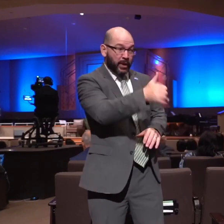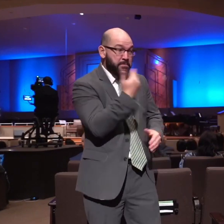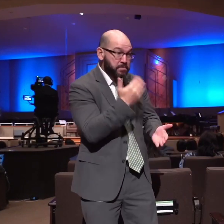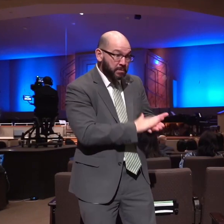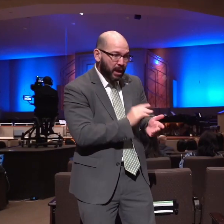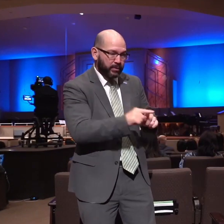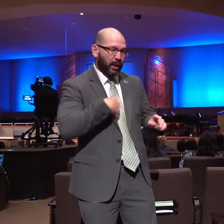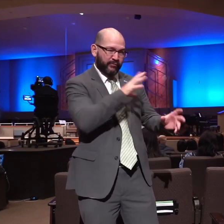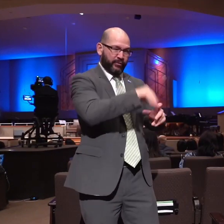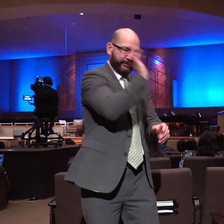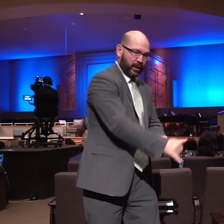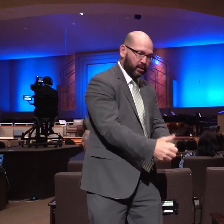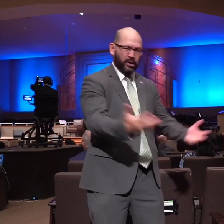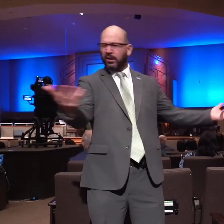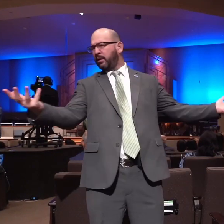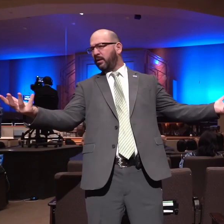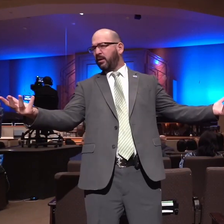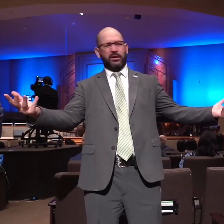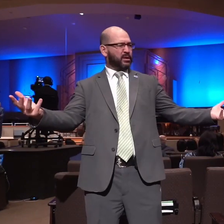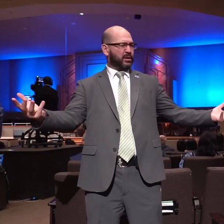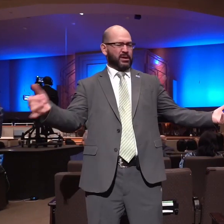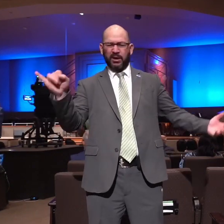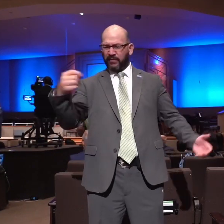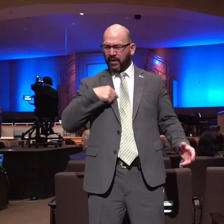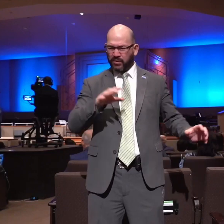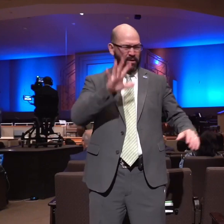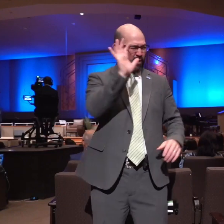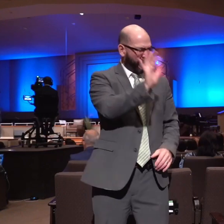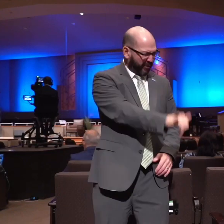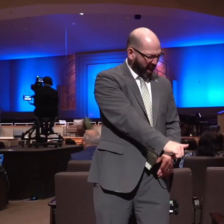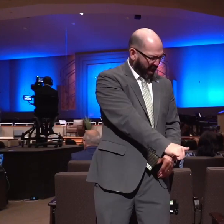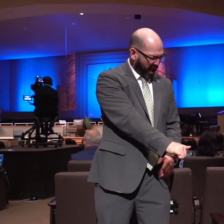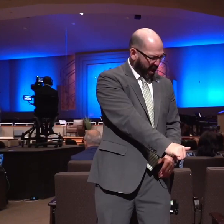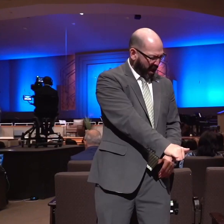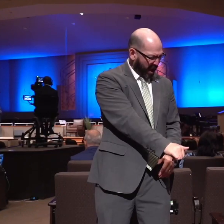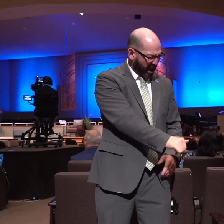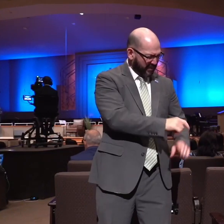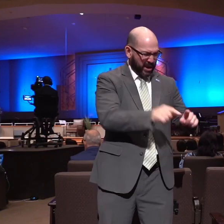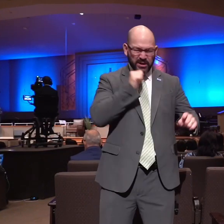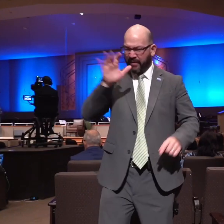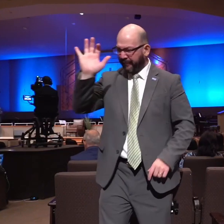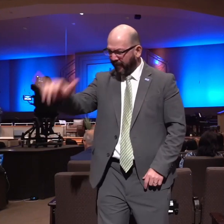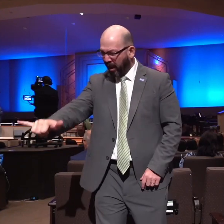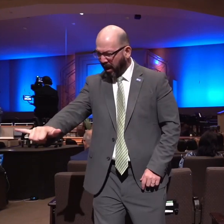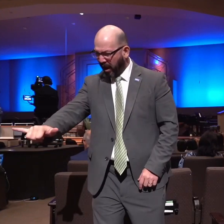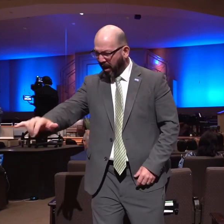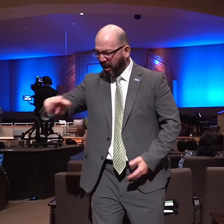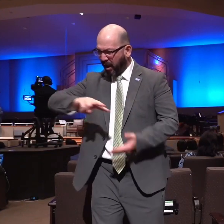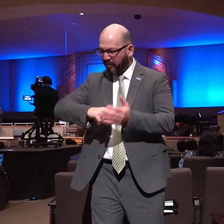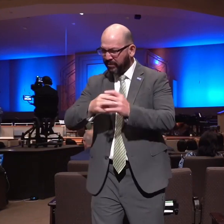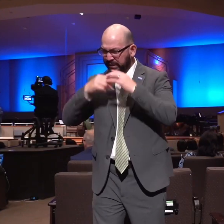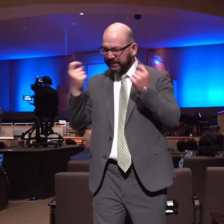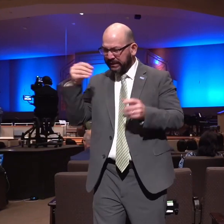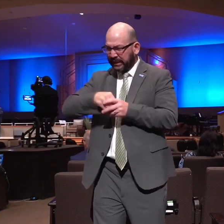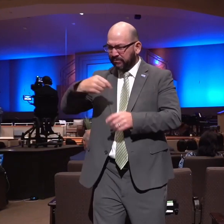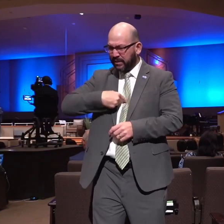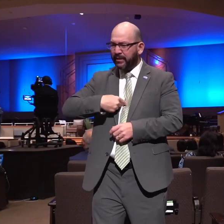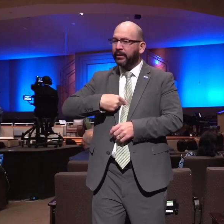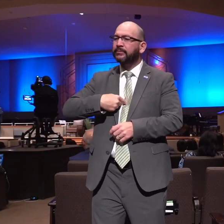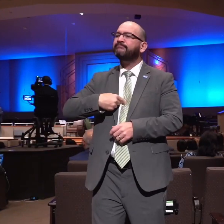now if i do that which i would not it is no more i that do it but sin that dwelleth in me for i